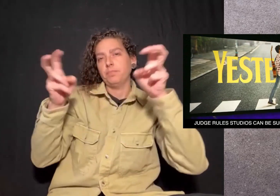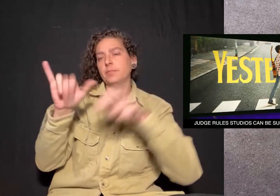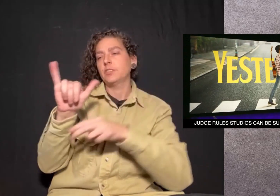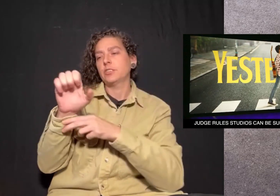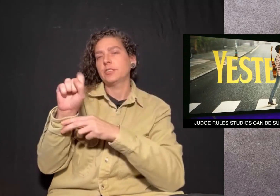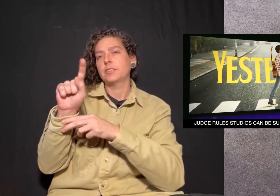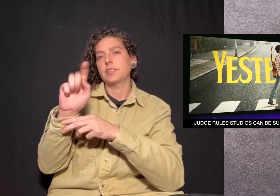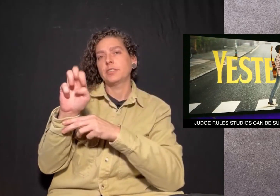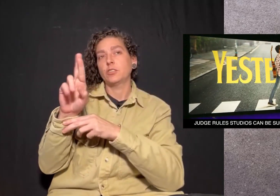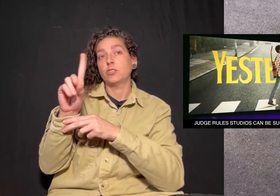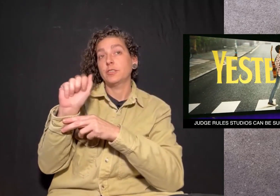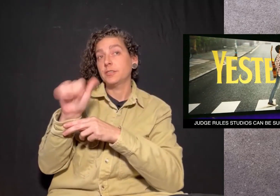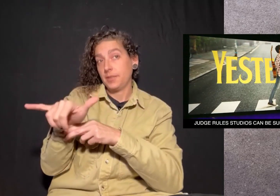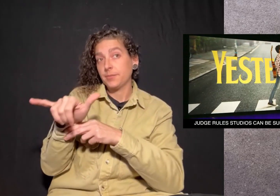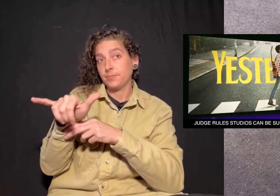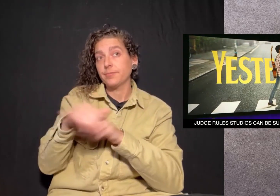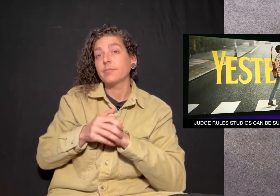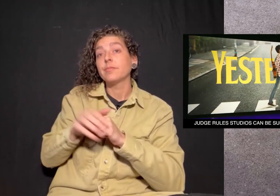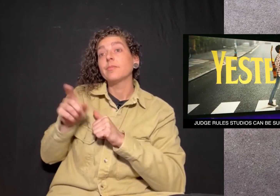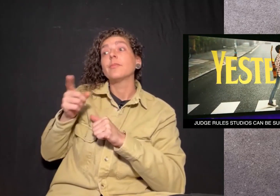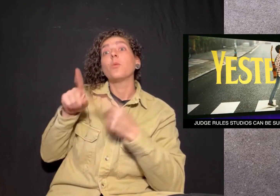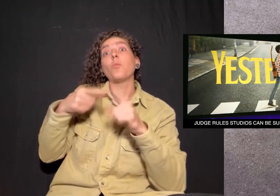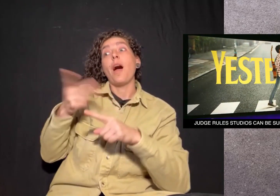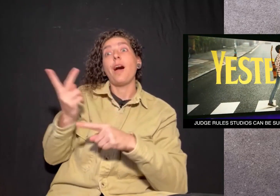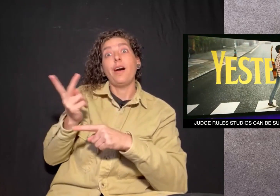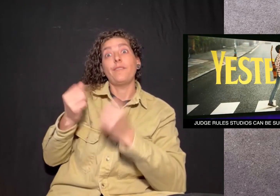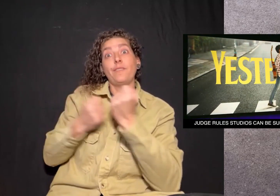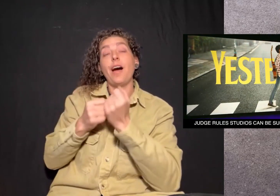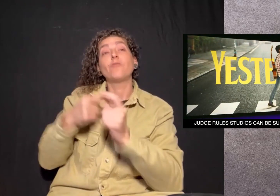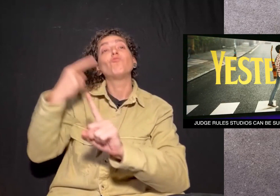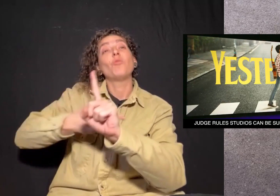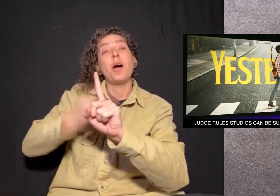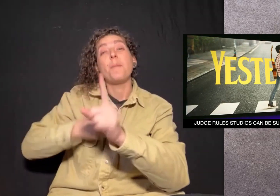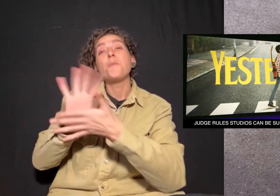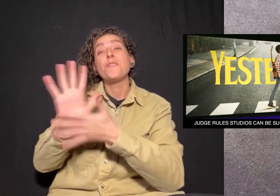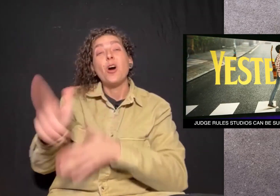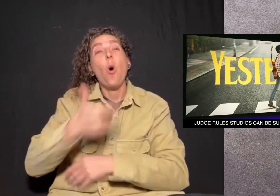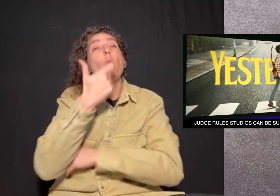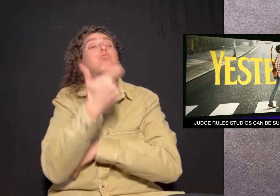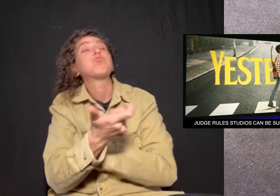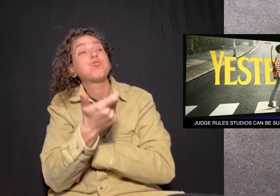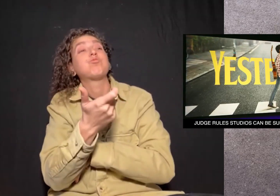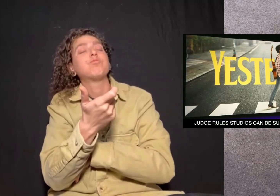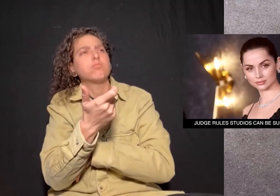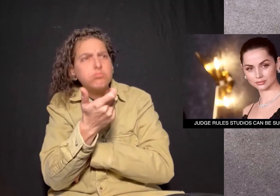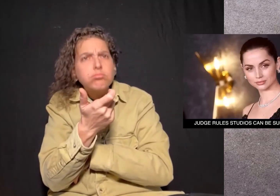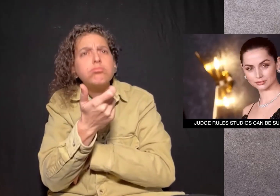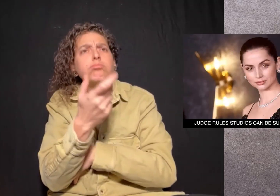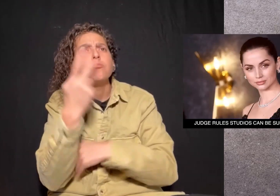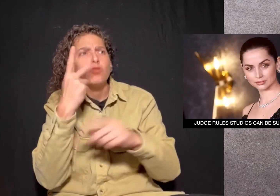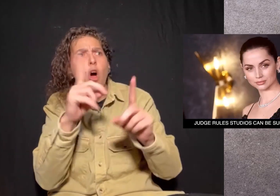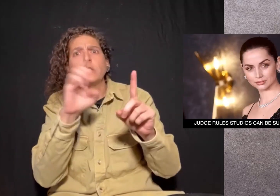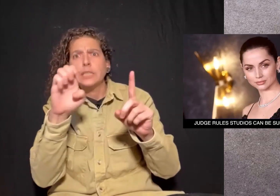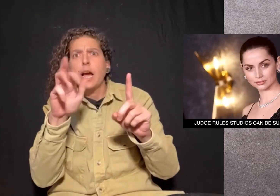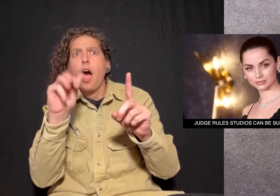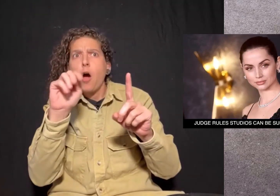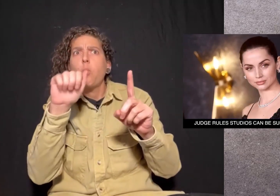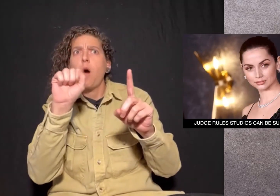over its trailer for the 2019 film Yesterday. They say they rented the